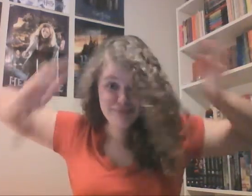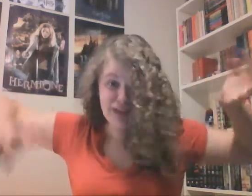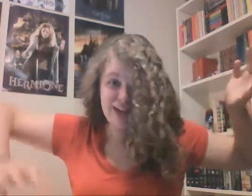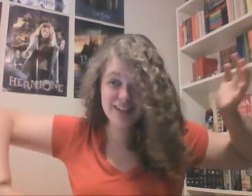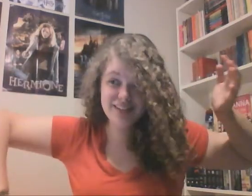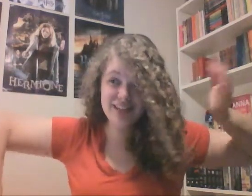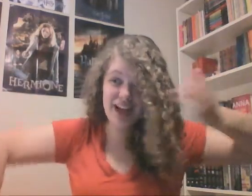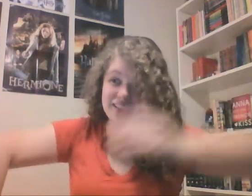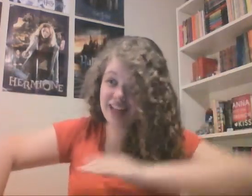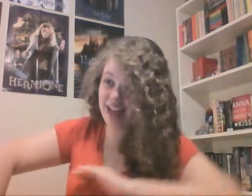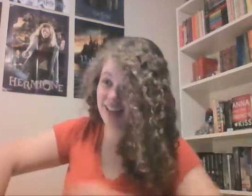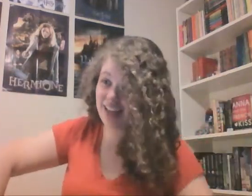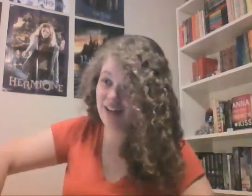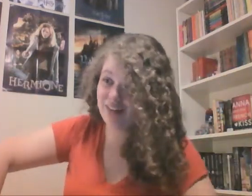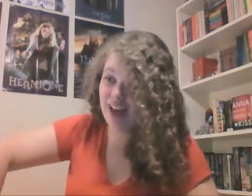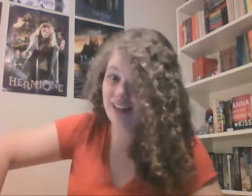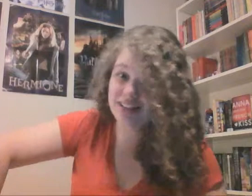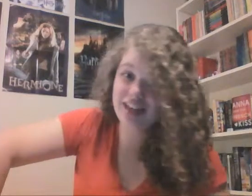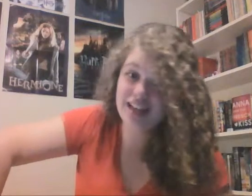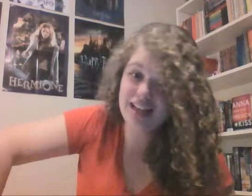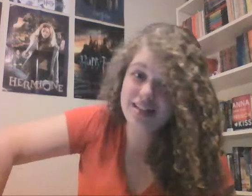Magnus asked Alec out and Alec said, yes.